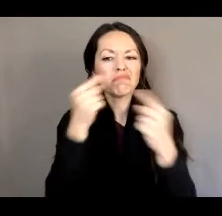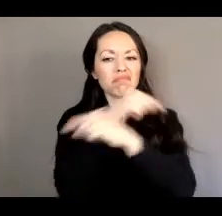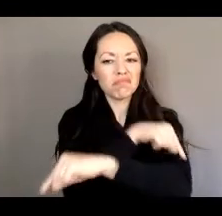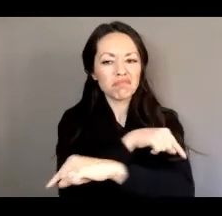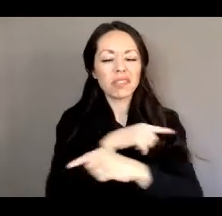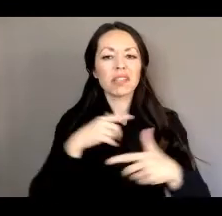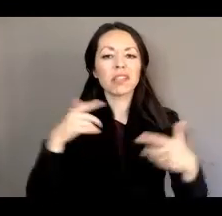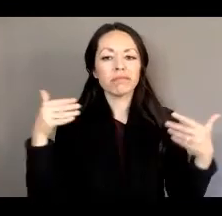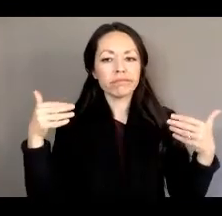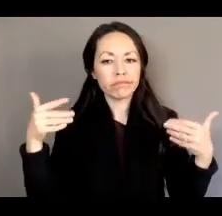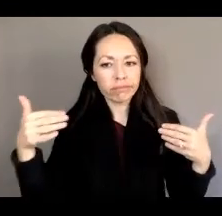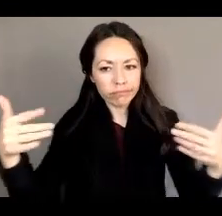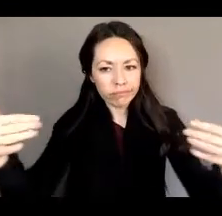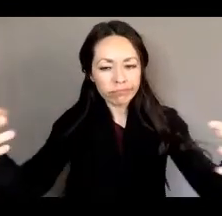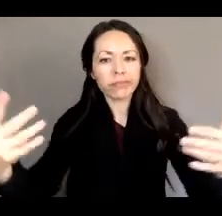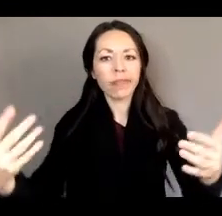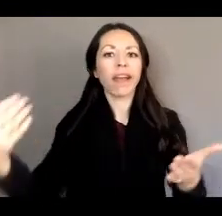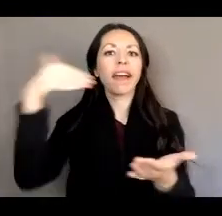process again.